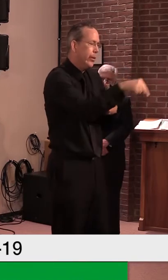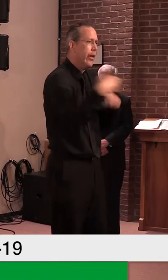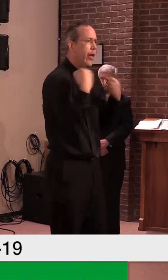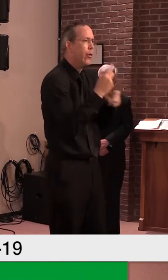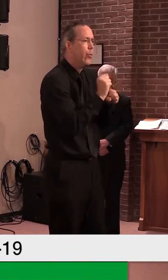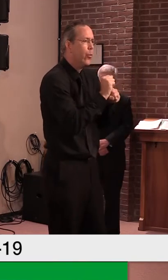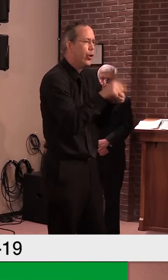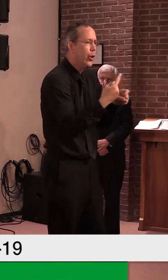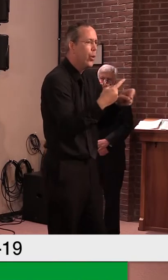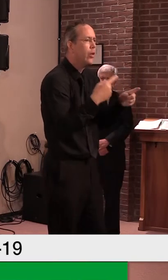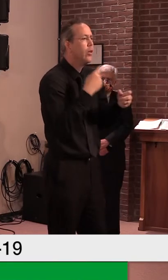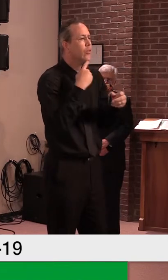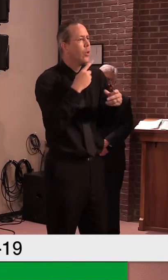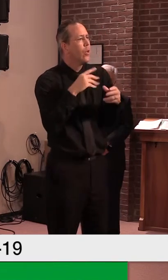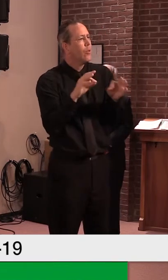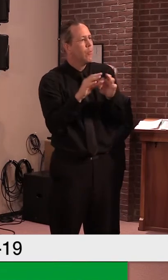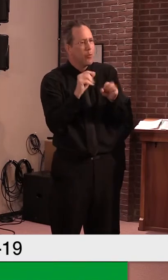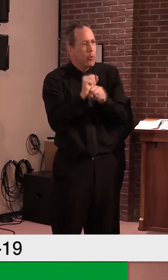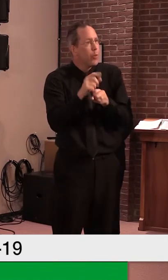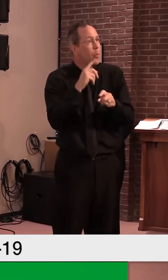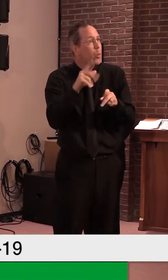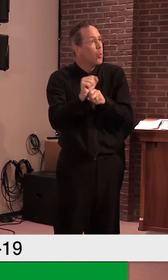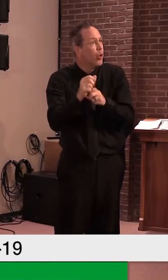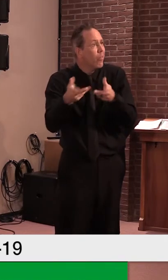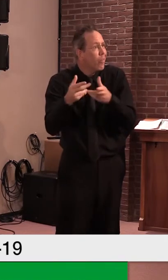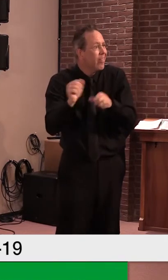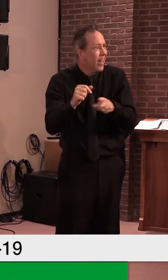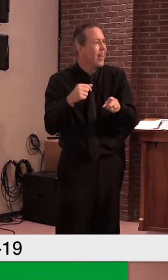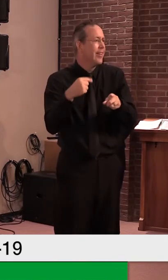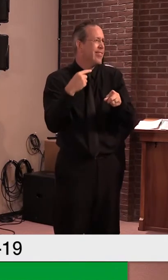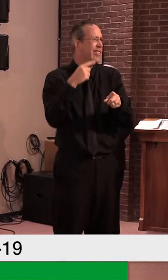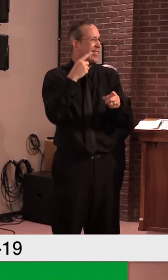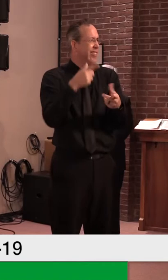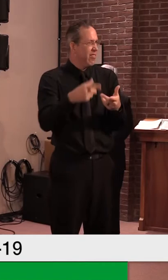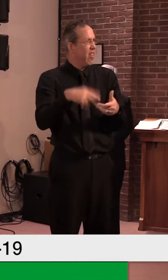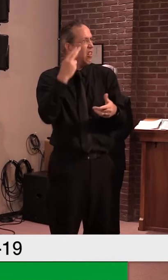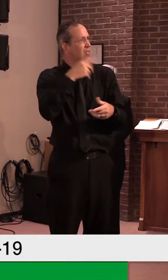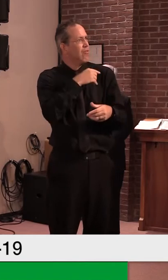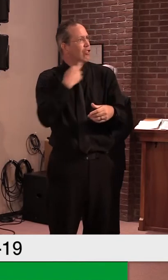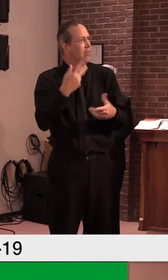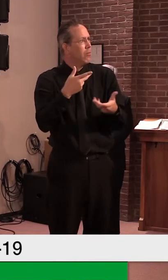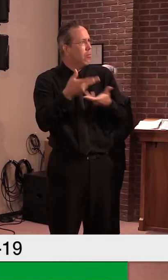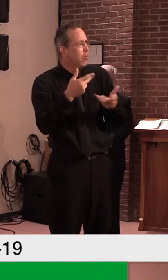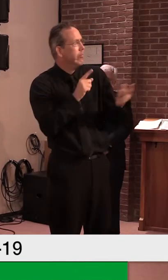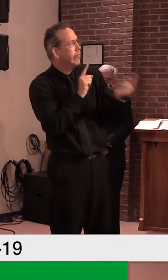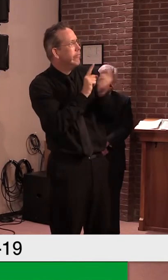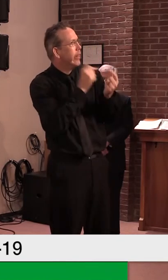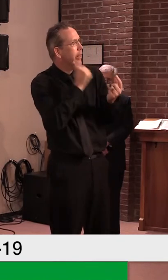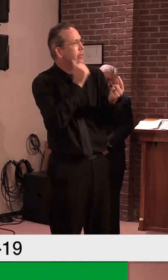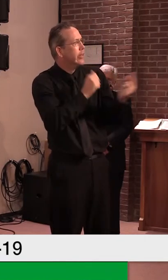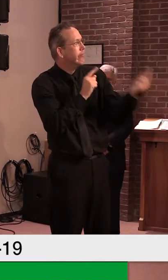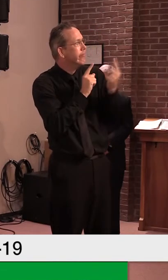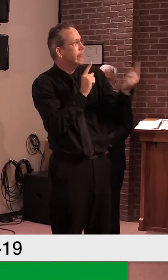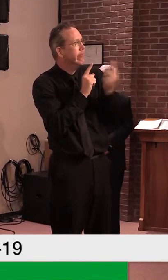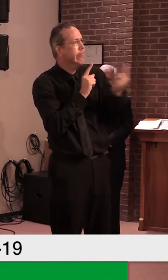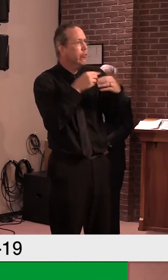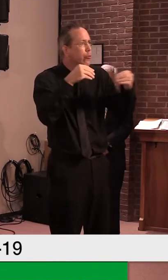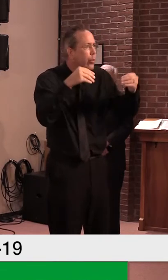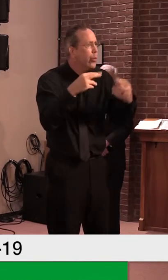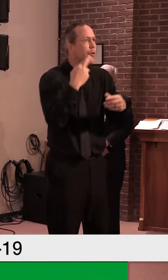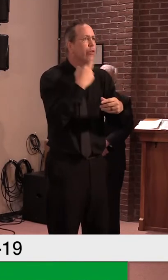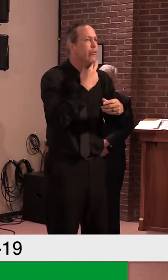in those conditions, those on the front lines. They were on the front lines as well in the grocery stores and otherwise.